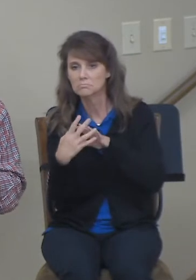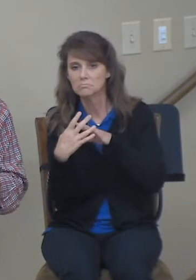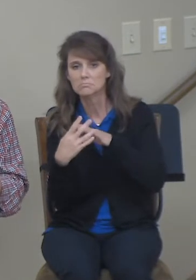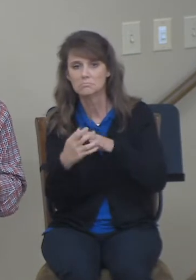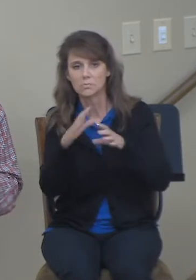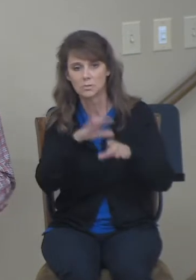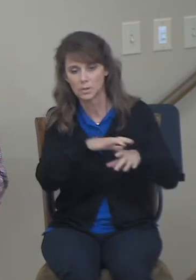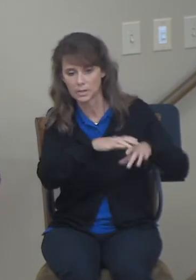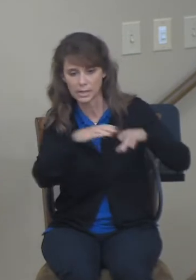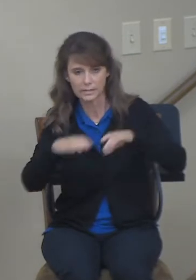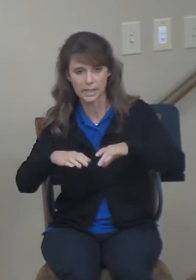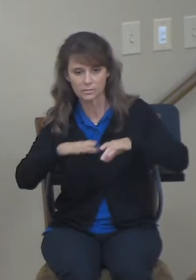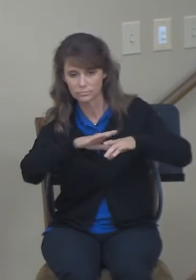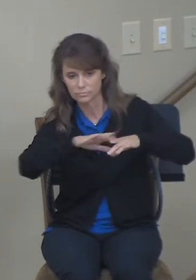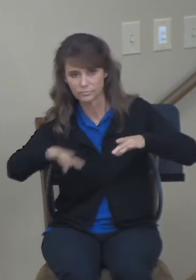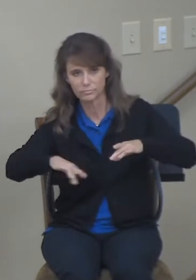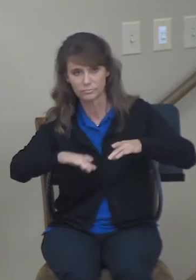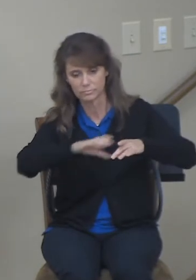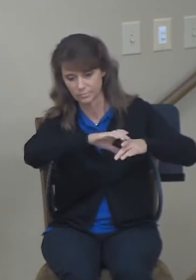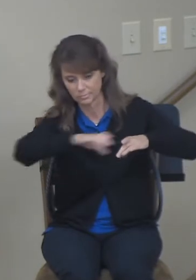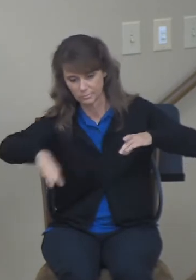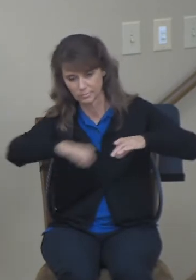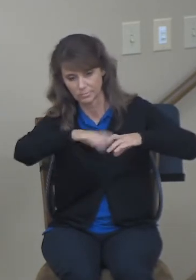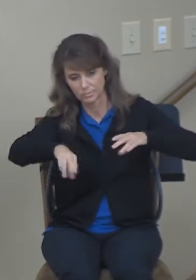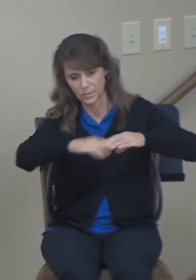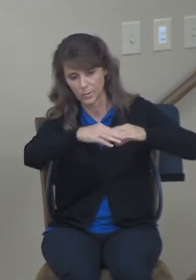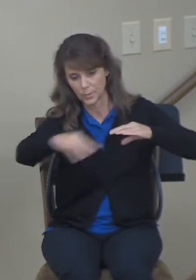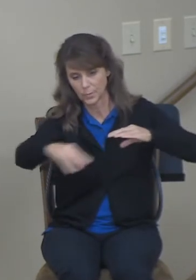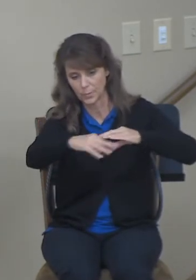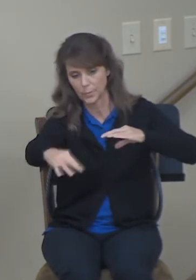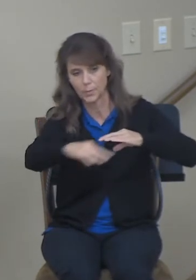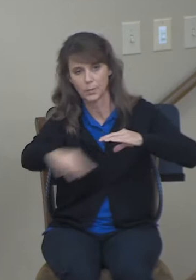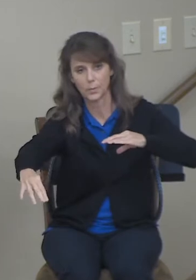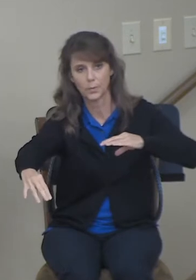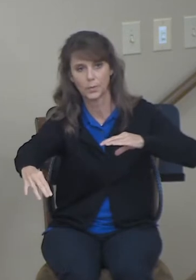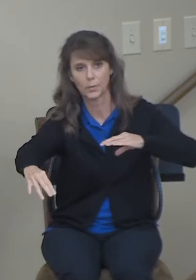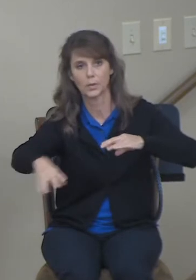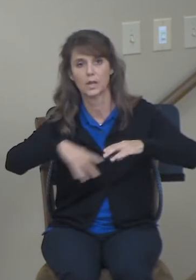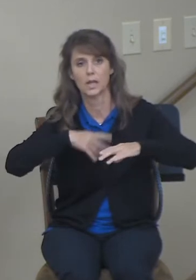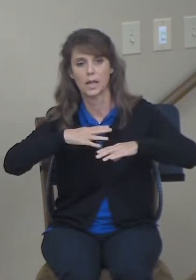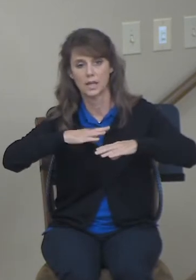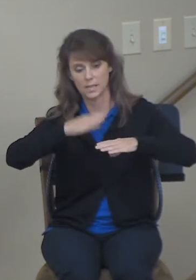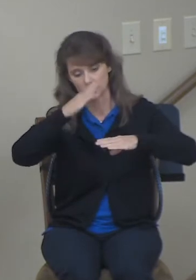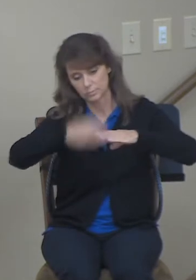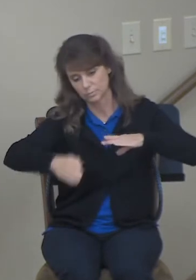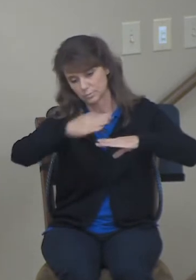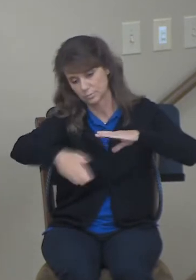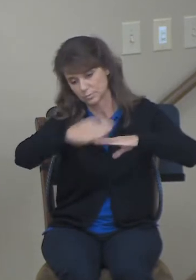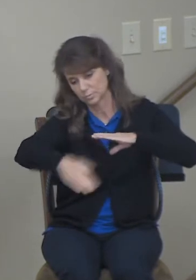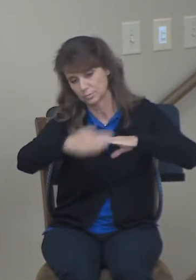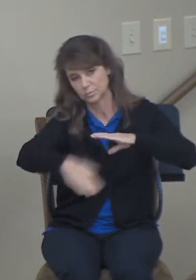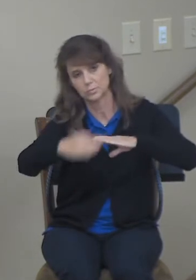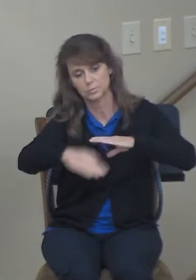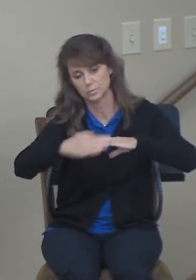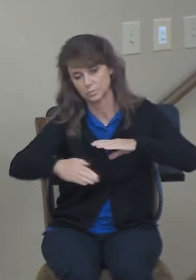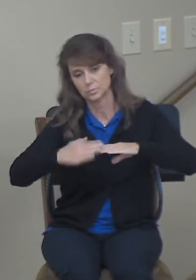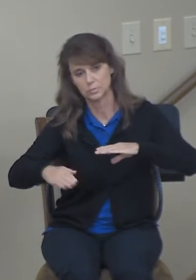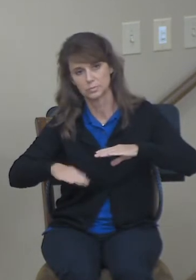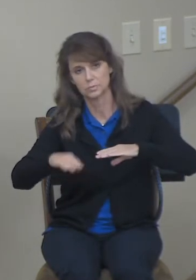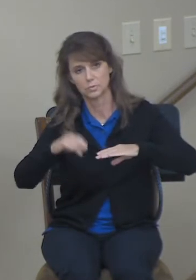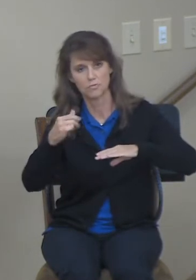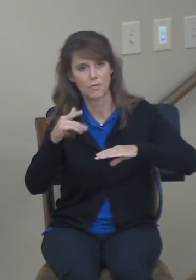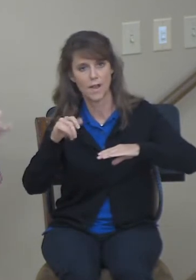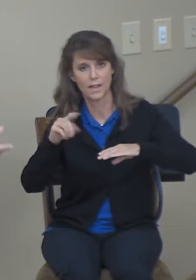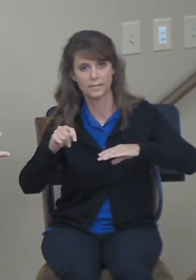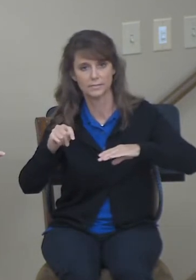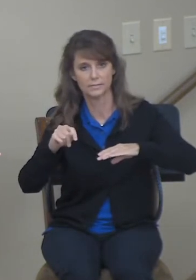oxen or men would pull sledges around it, breaking the grain from the heads of the stalk. Then it would be tossed